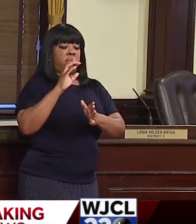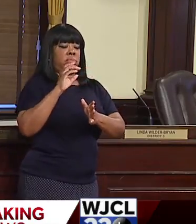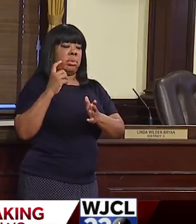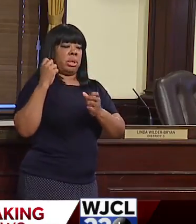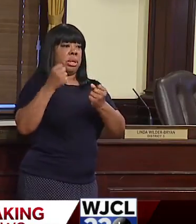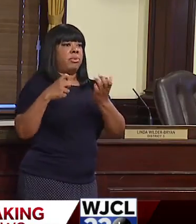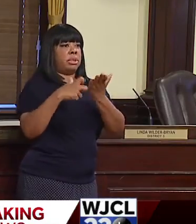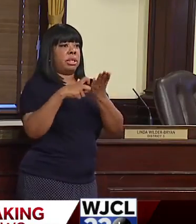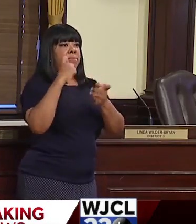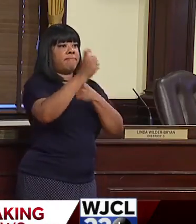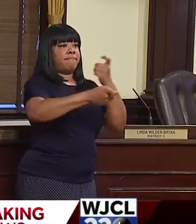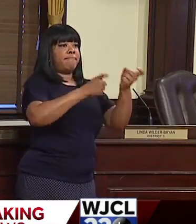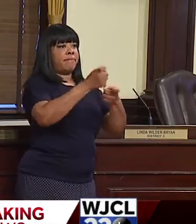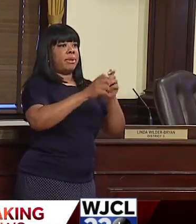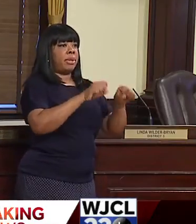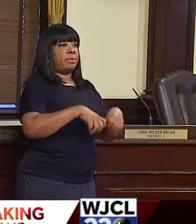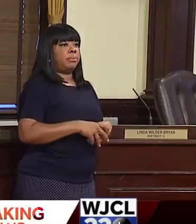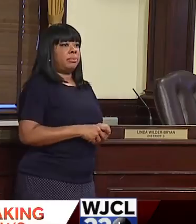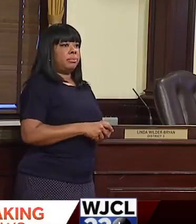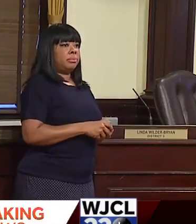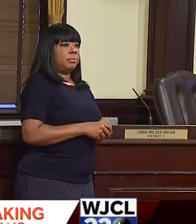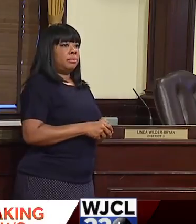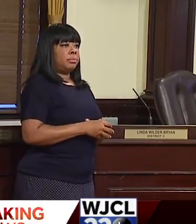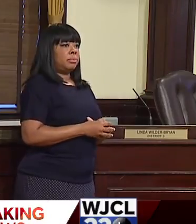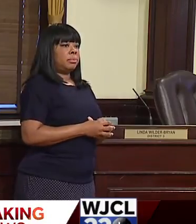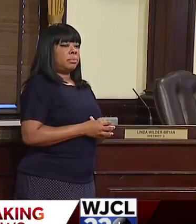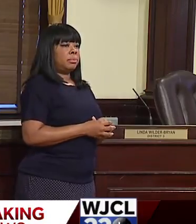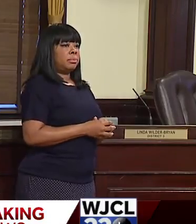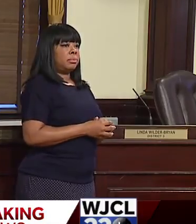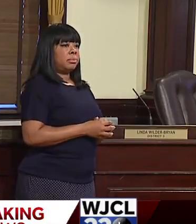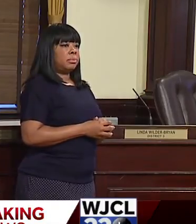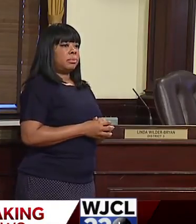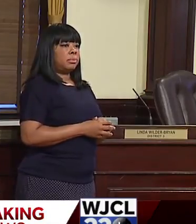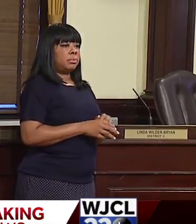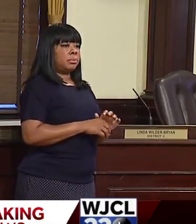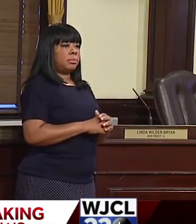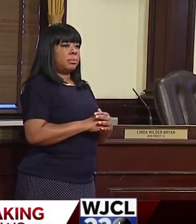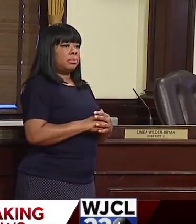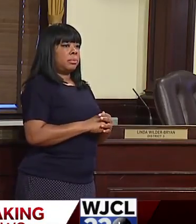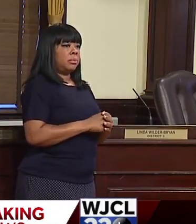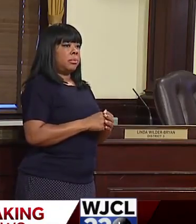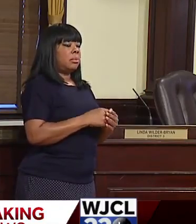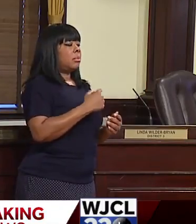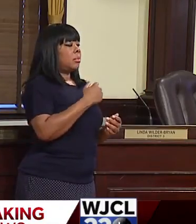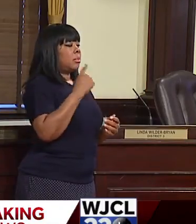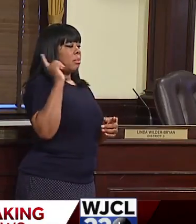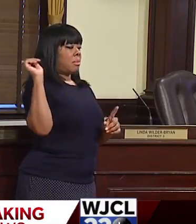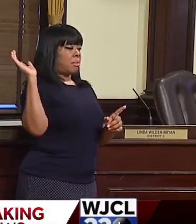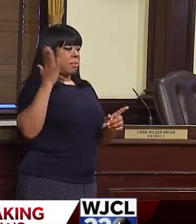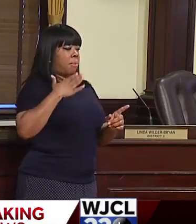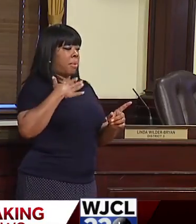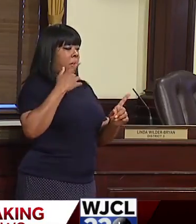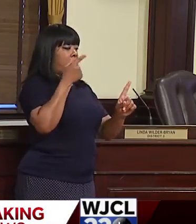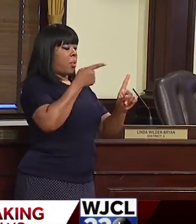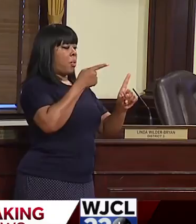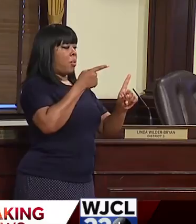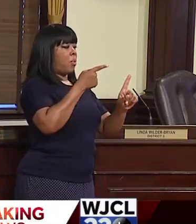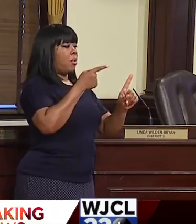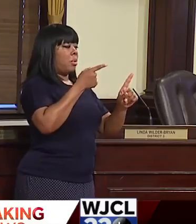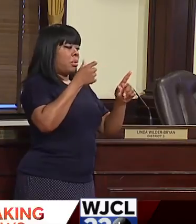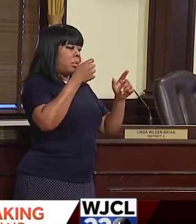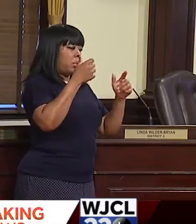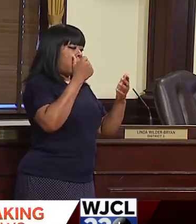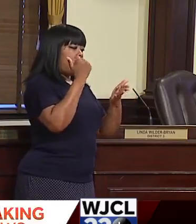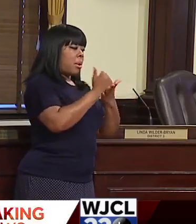I do not know, but I want to make sure that people are very clear. Um, we've tried very hard